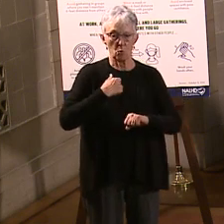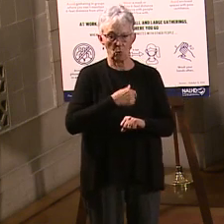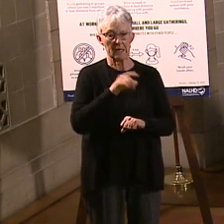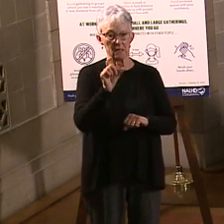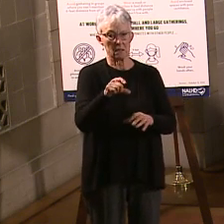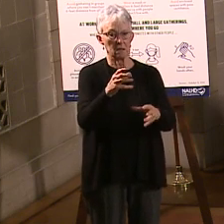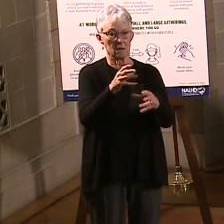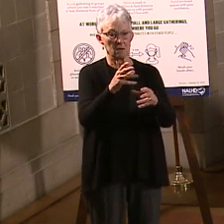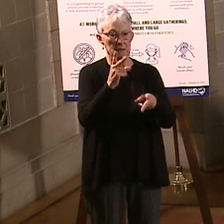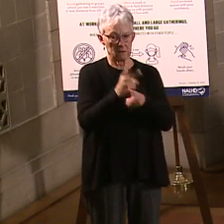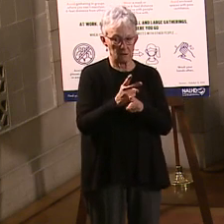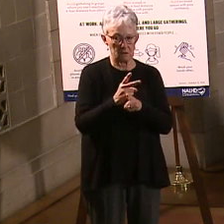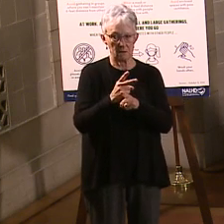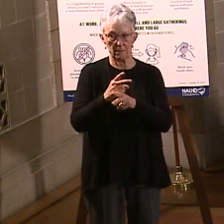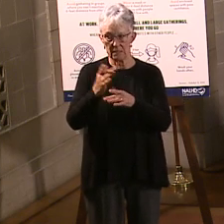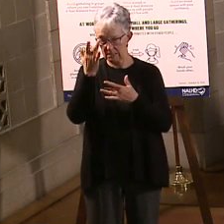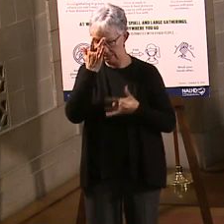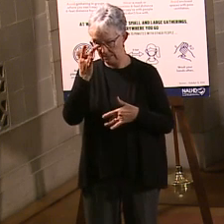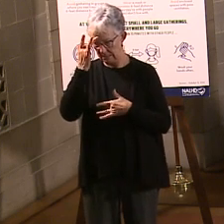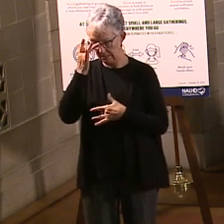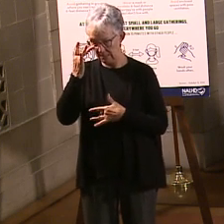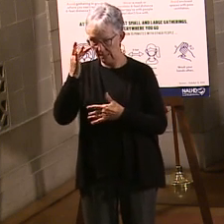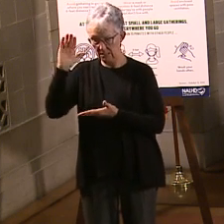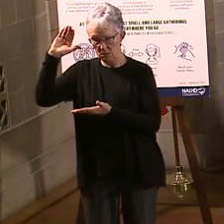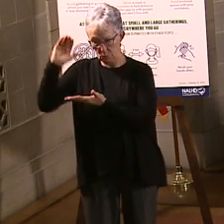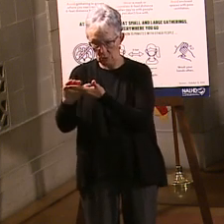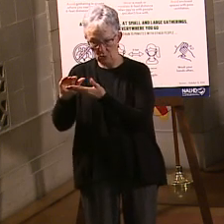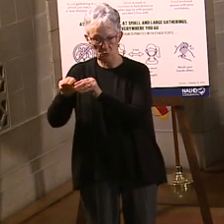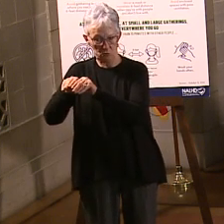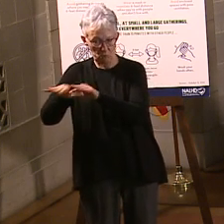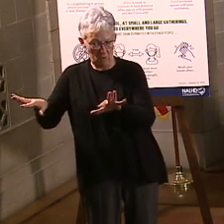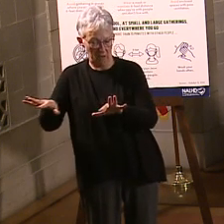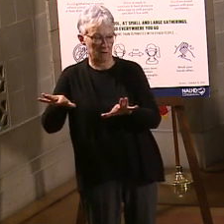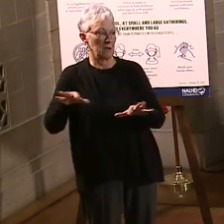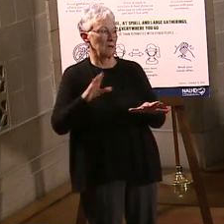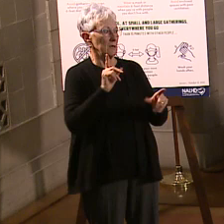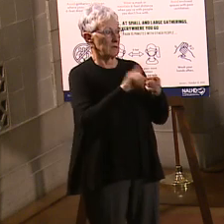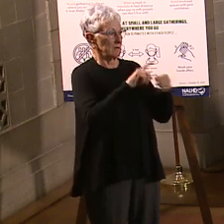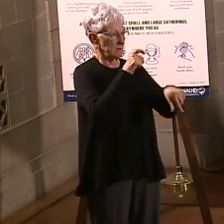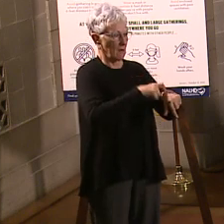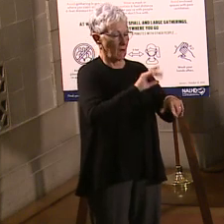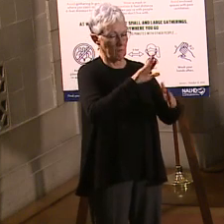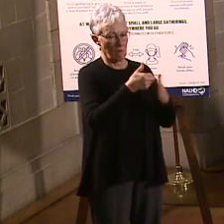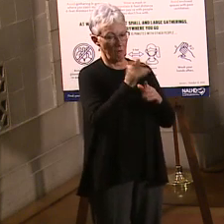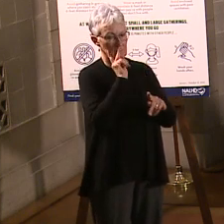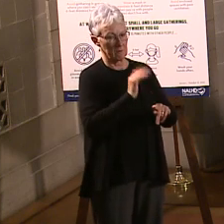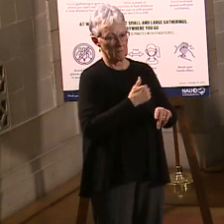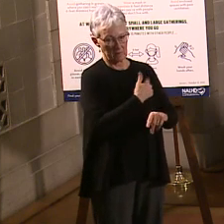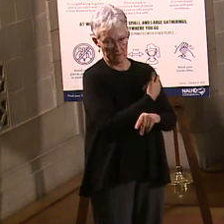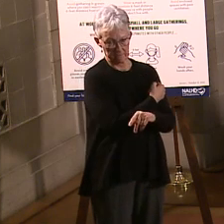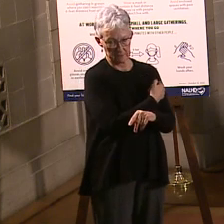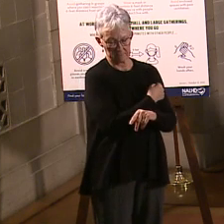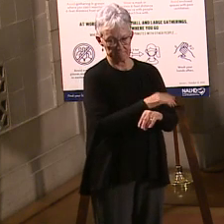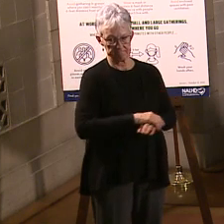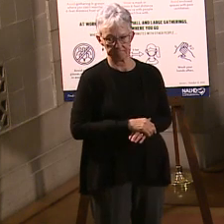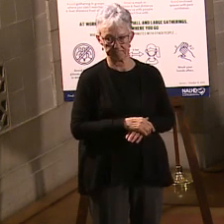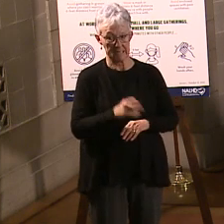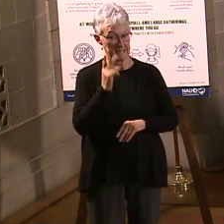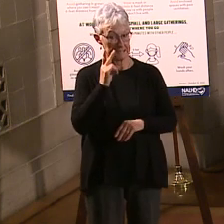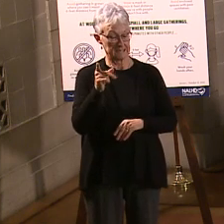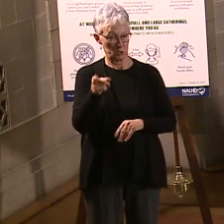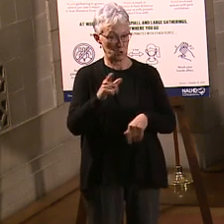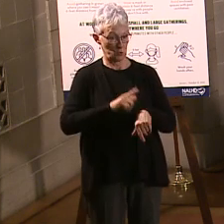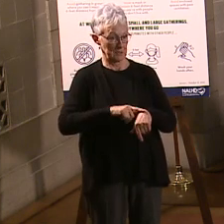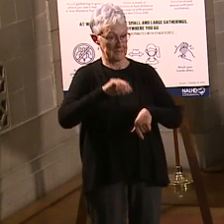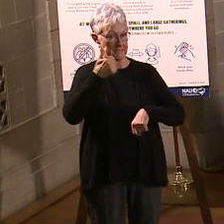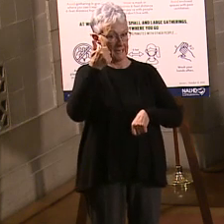we can get people vaccinated and preserve our hospital capacity. Thank you all very much again. And we'll see you all back here at 10 a.m. for the governor's wellness walk.